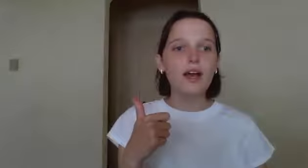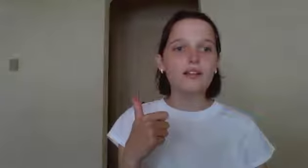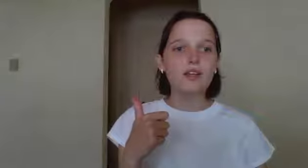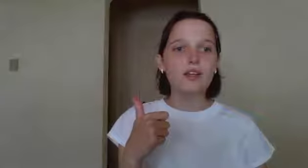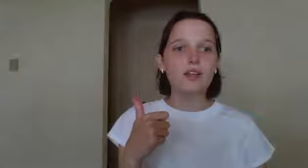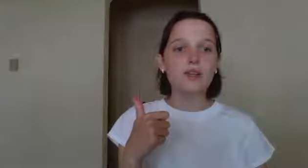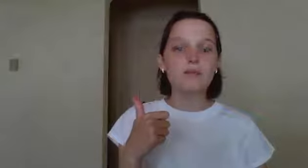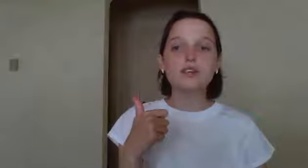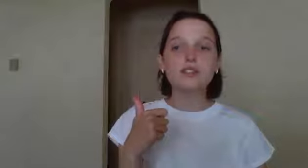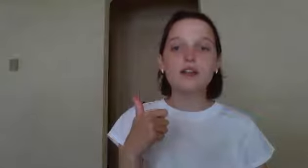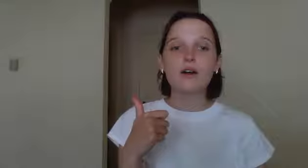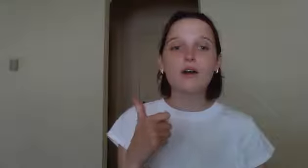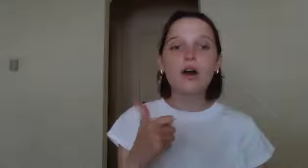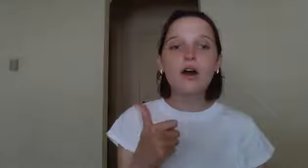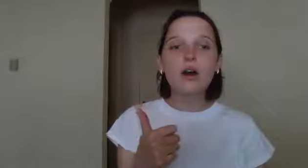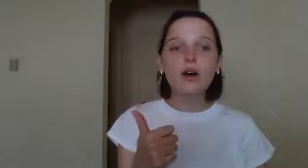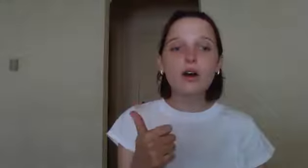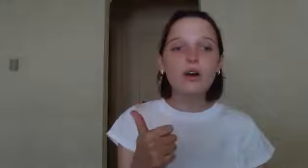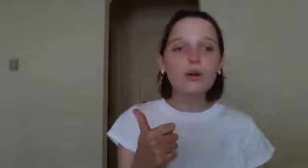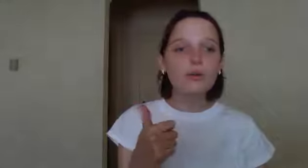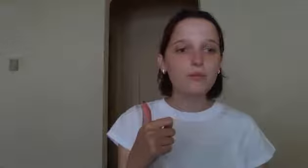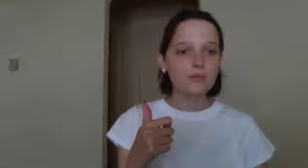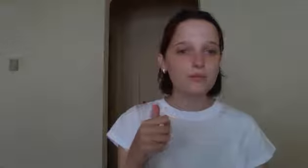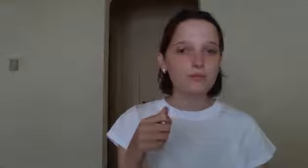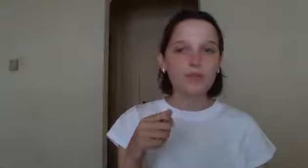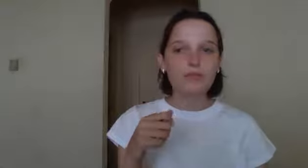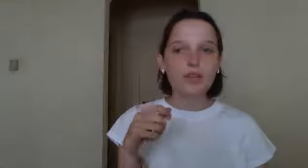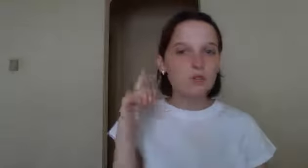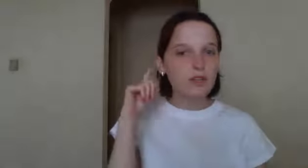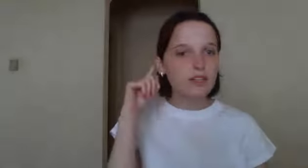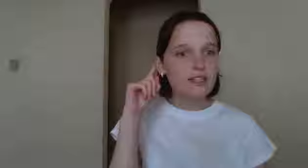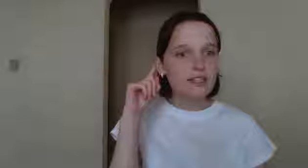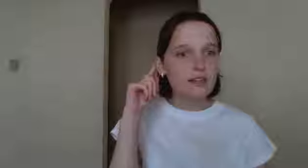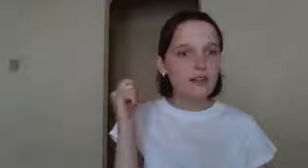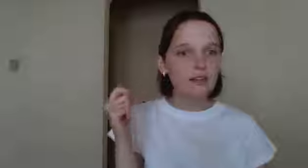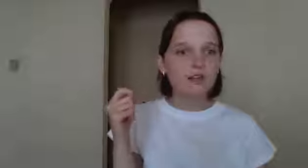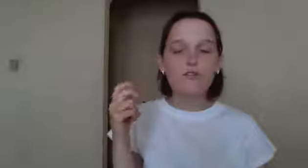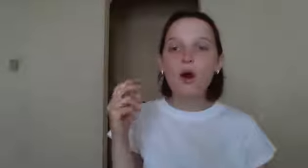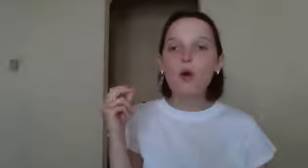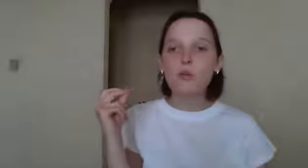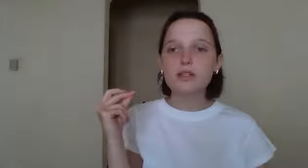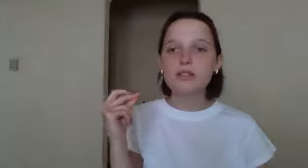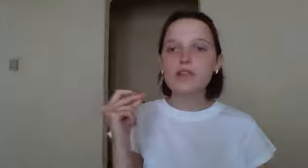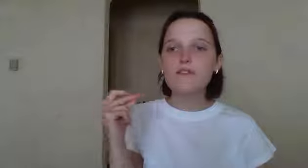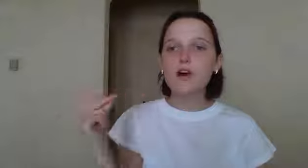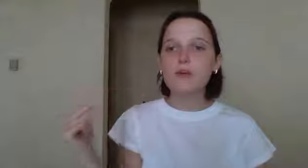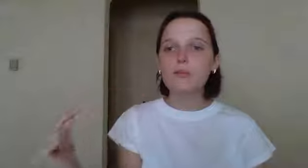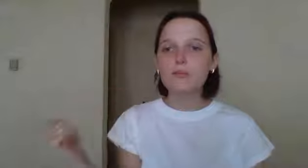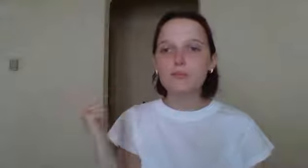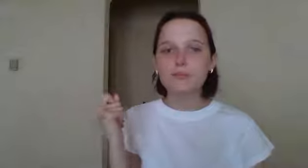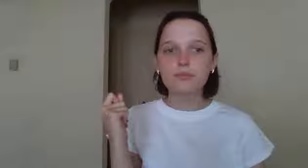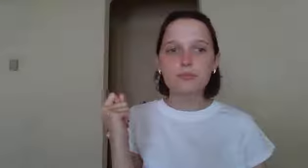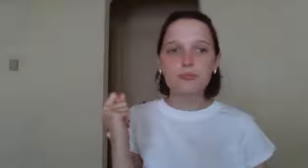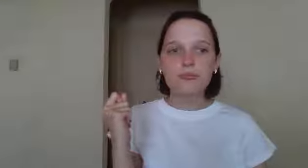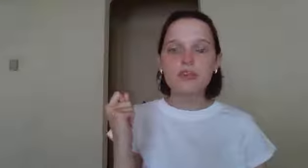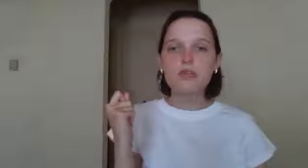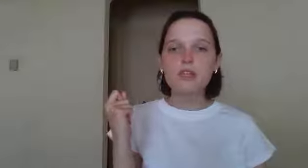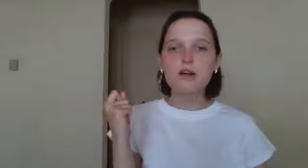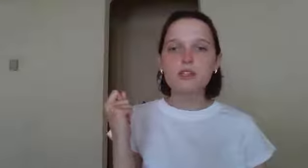has the middle sound, O. Next word, listen, foam. Say foam. Give me a thumbs